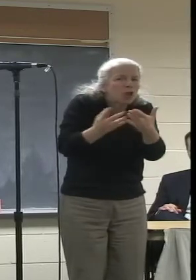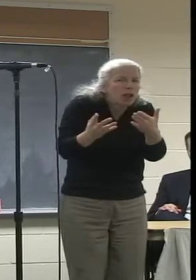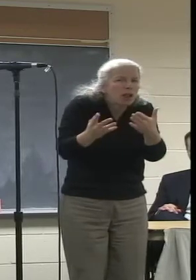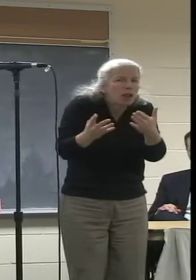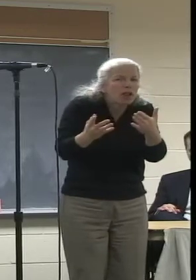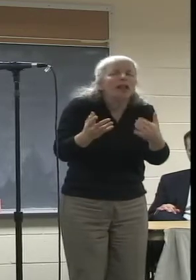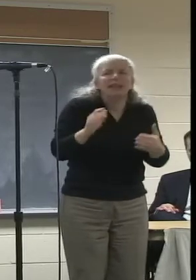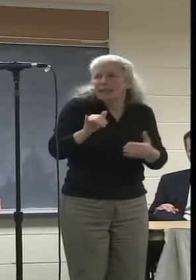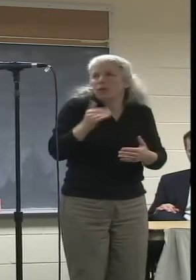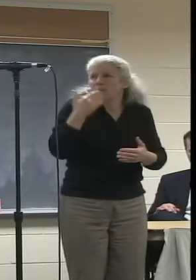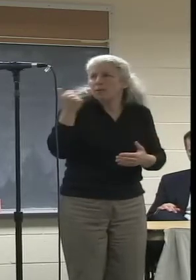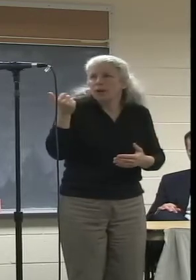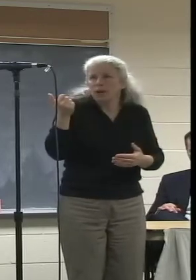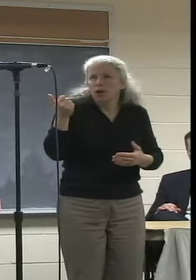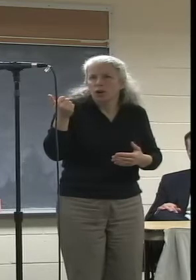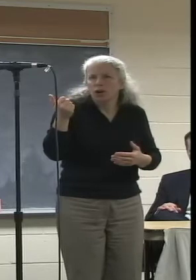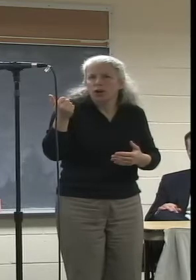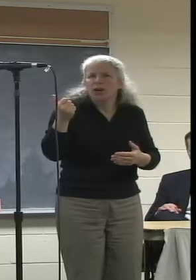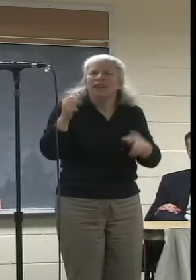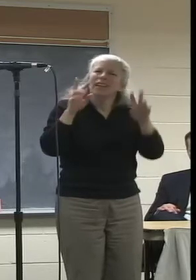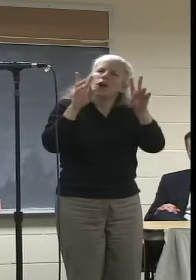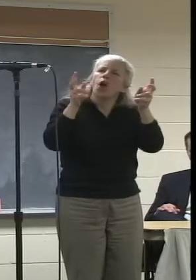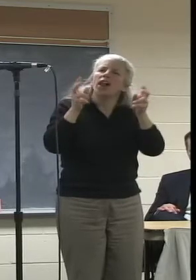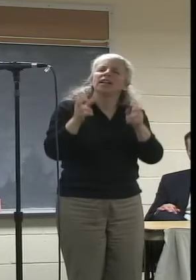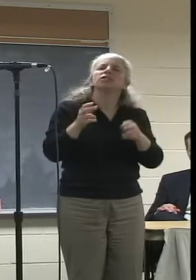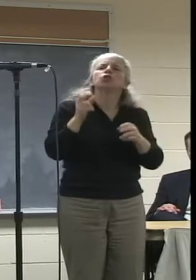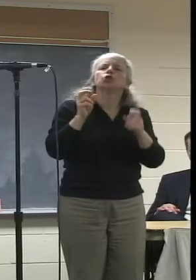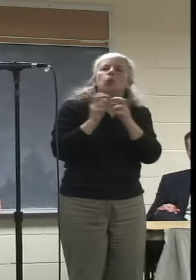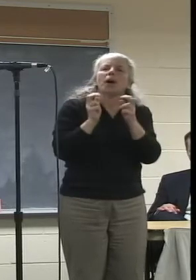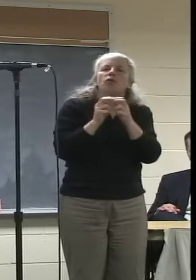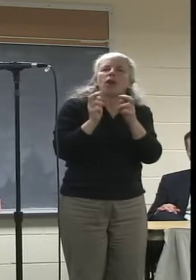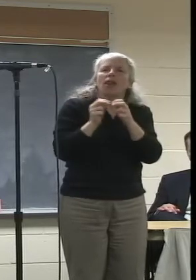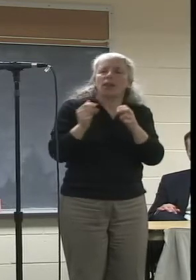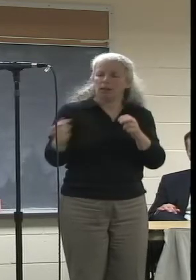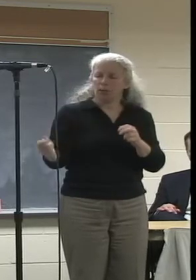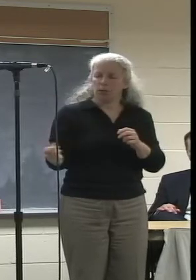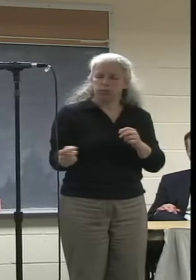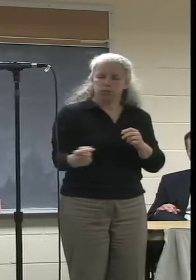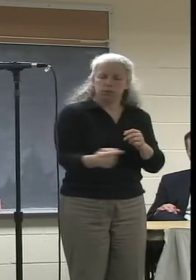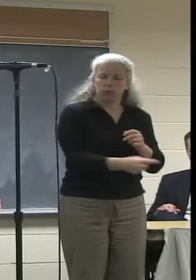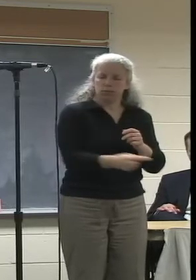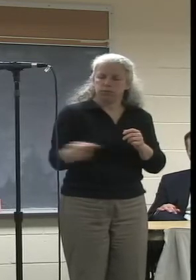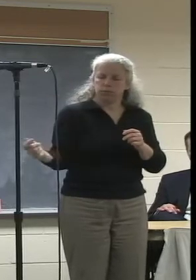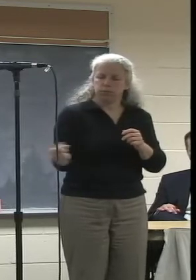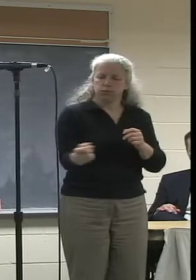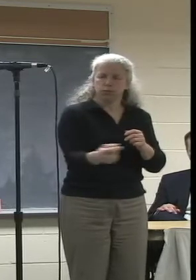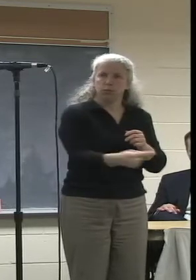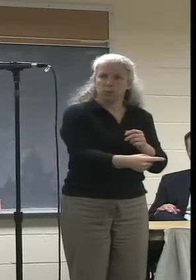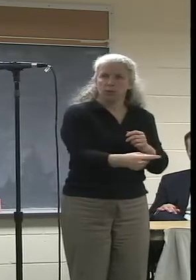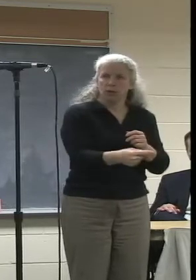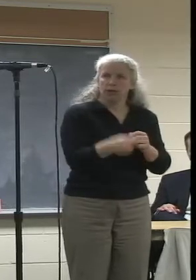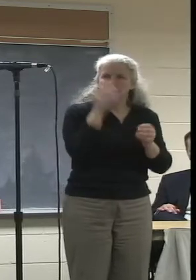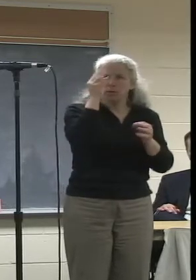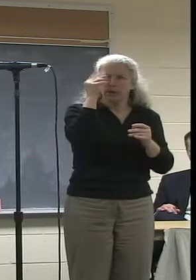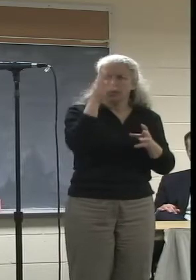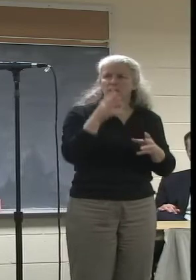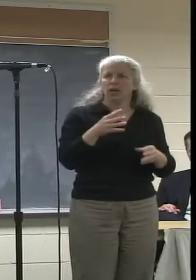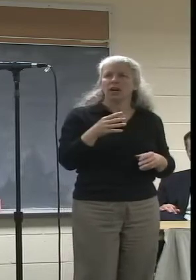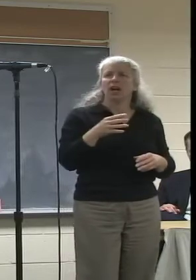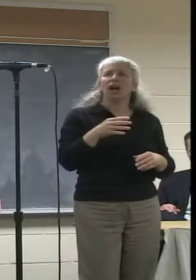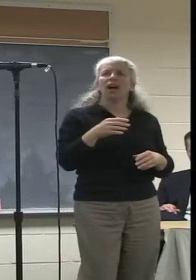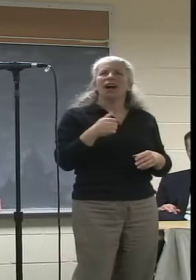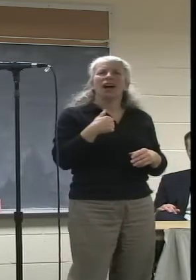meetings of governmental. I don't like turning it on and seeing Tom Hartman and other people on that channel. Because it's the government channel.